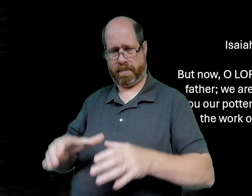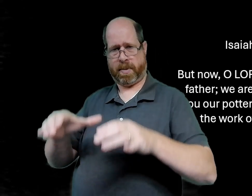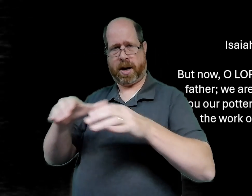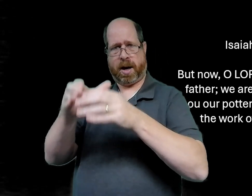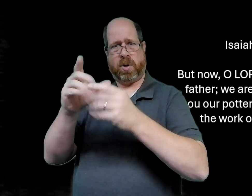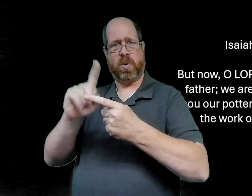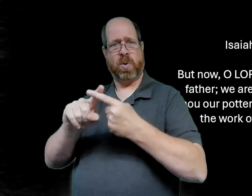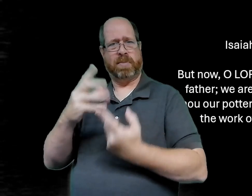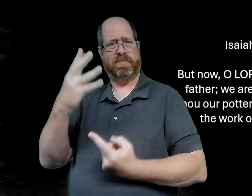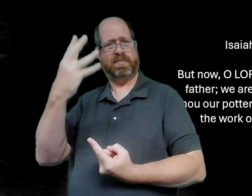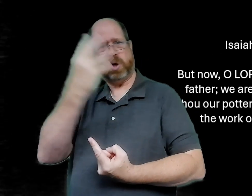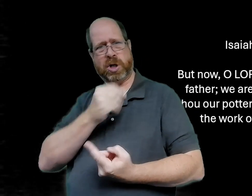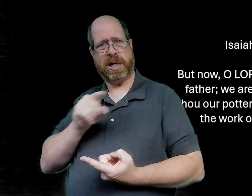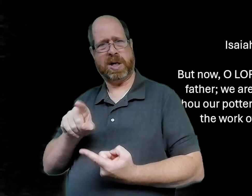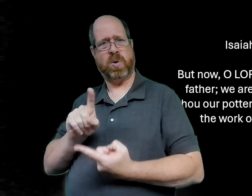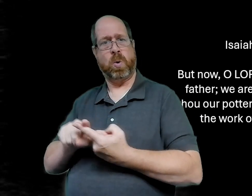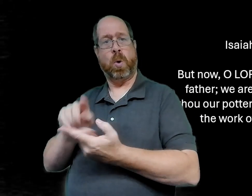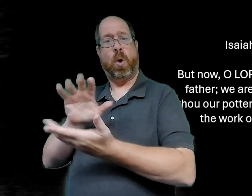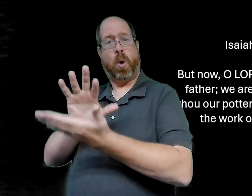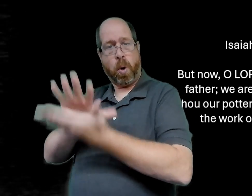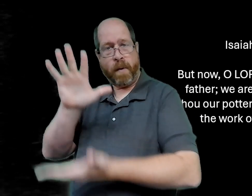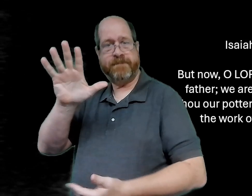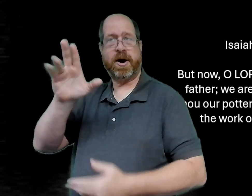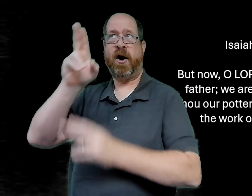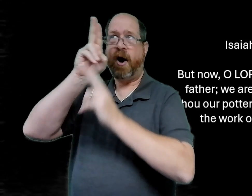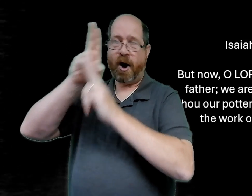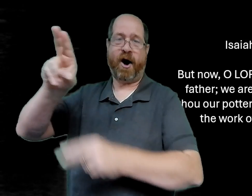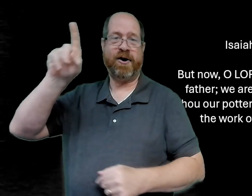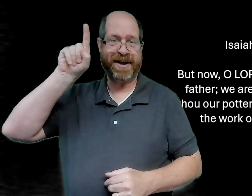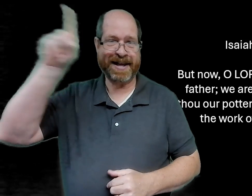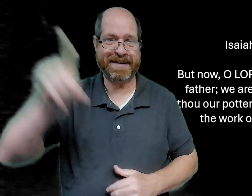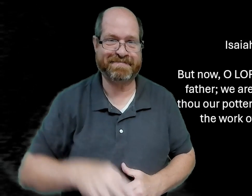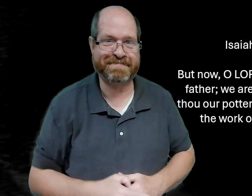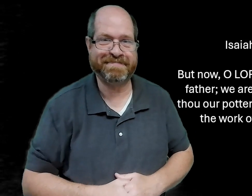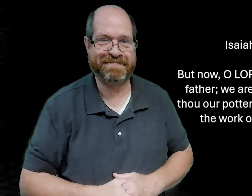him so that we can become beautiful and be used to honor him